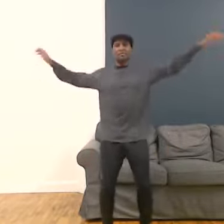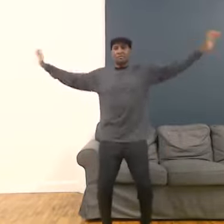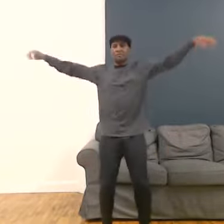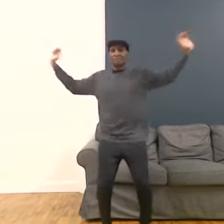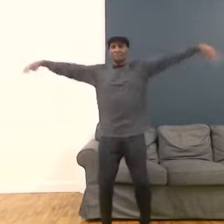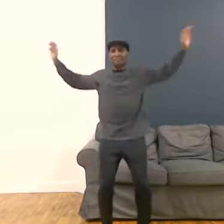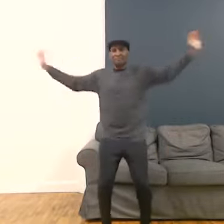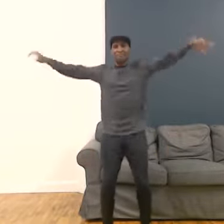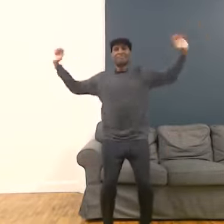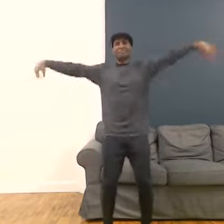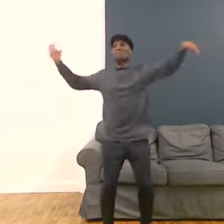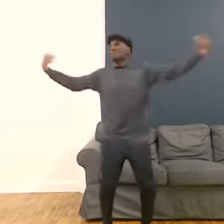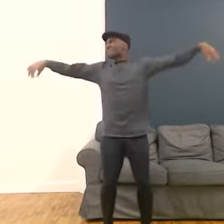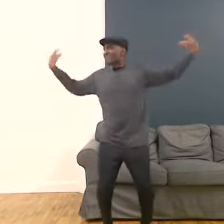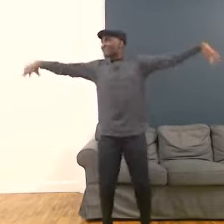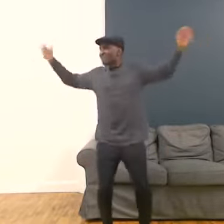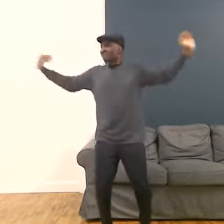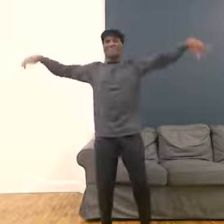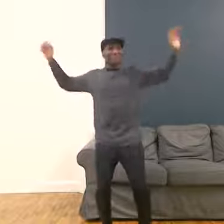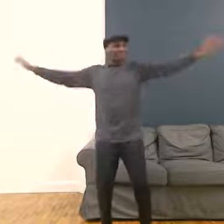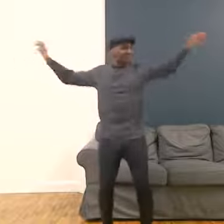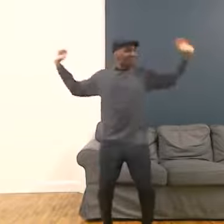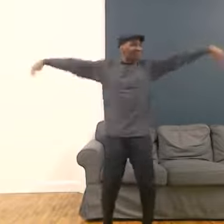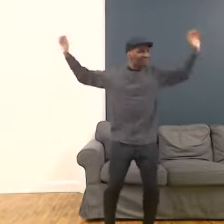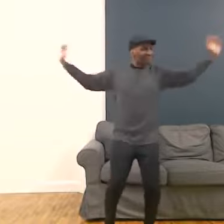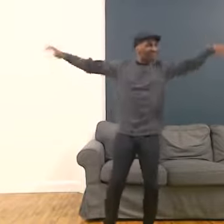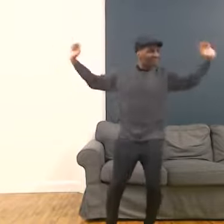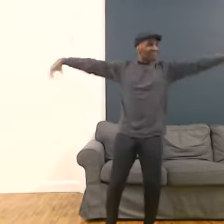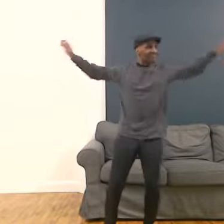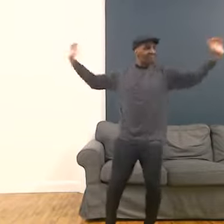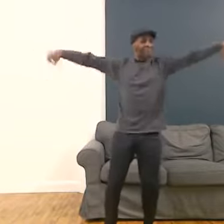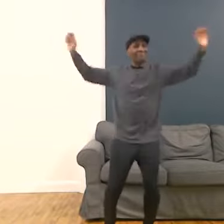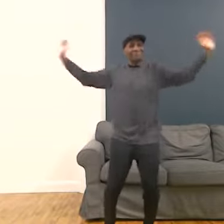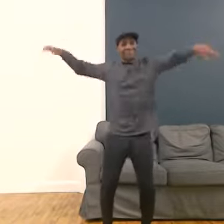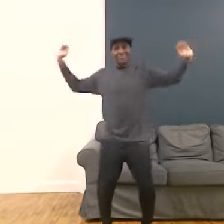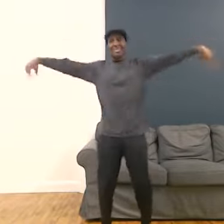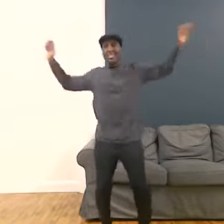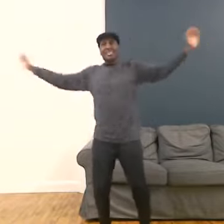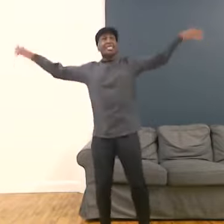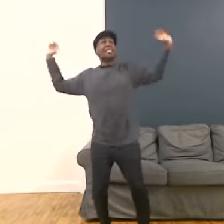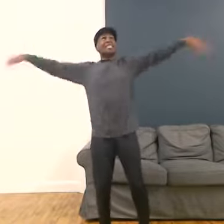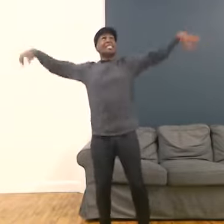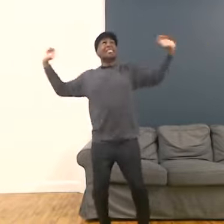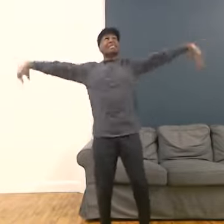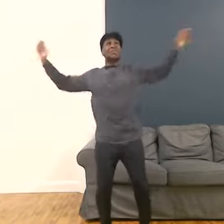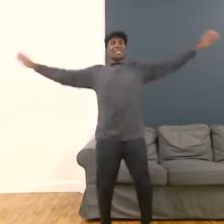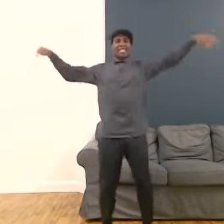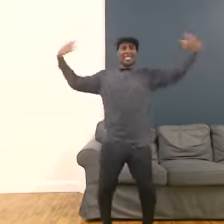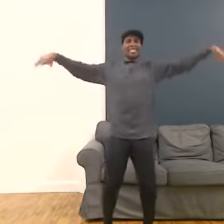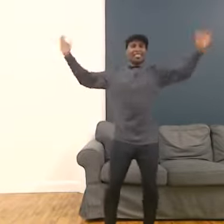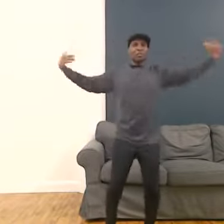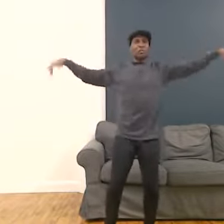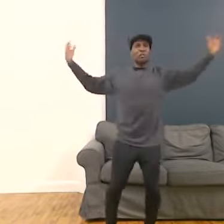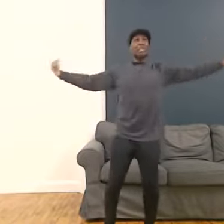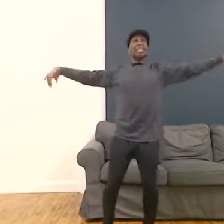let's bring the hands overhead,